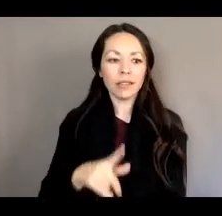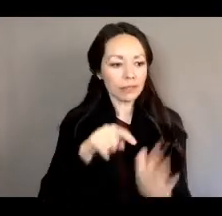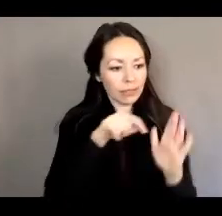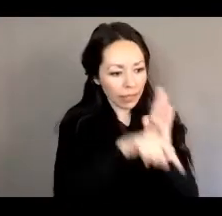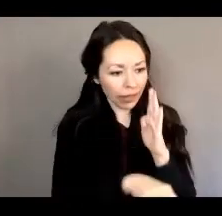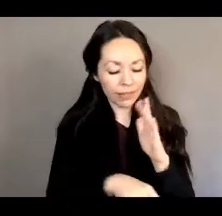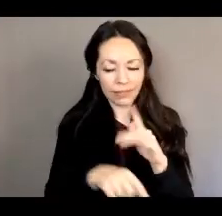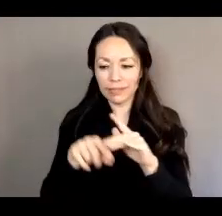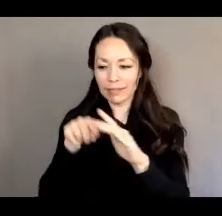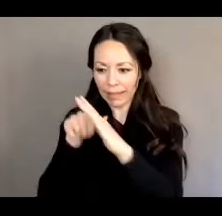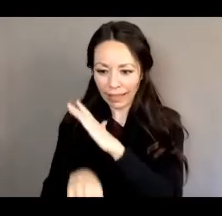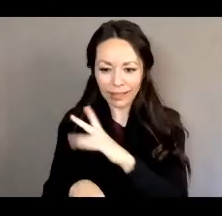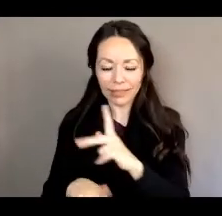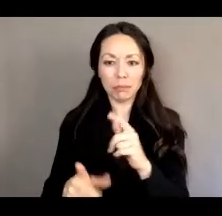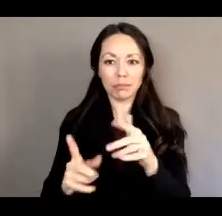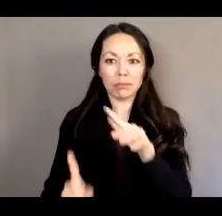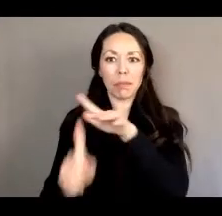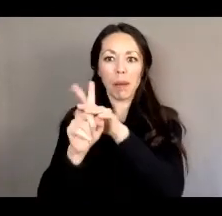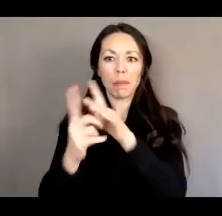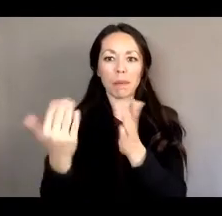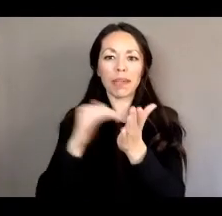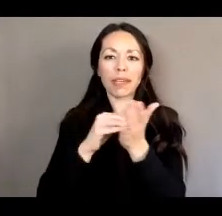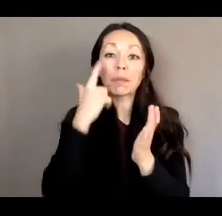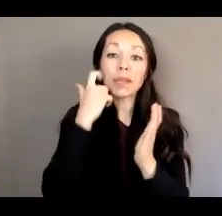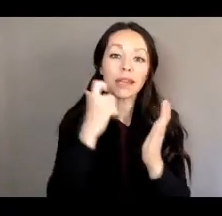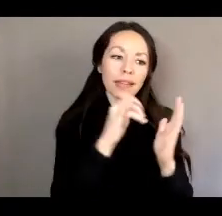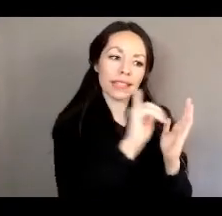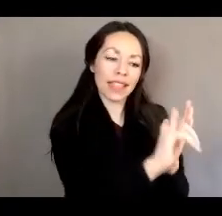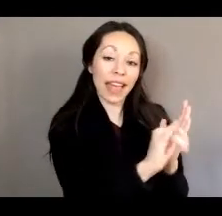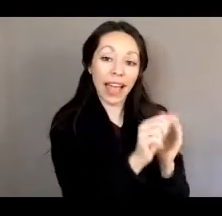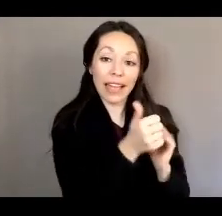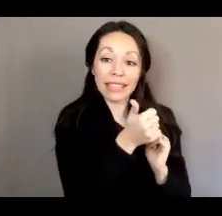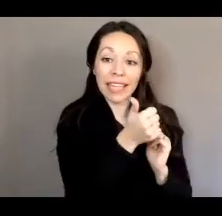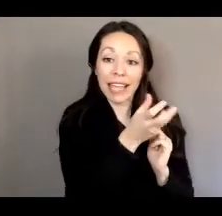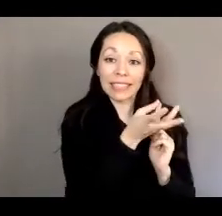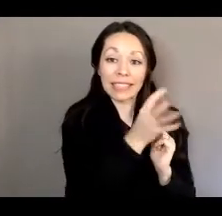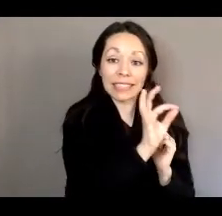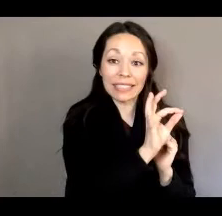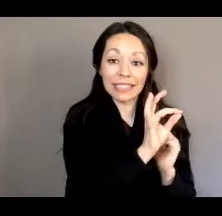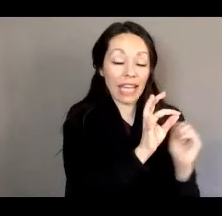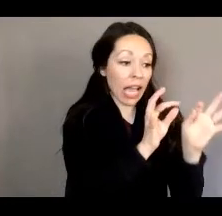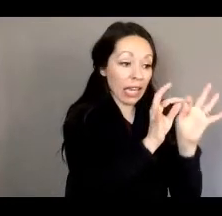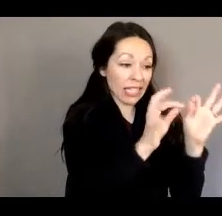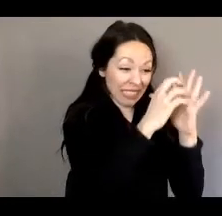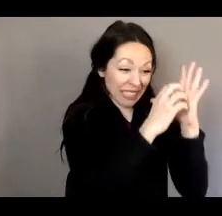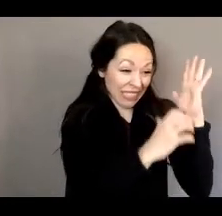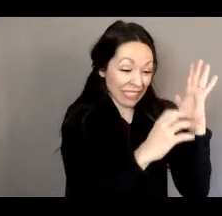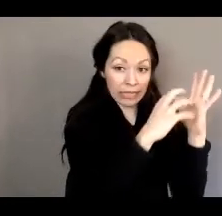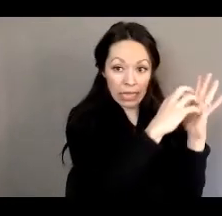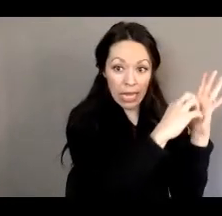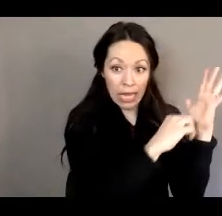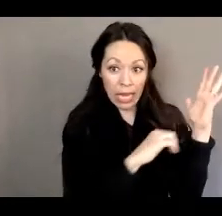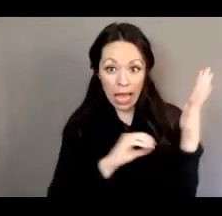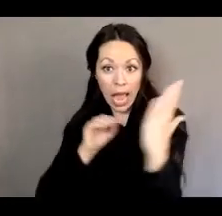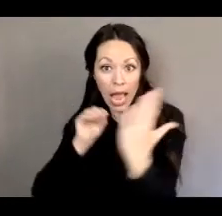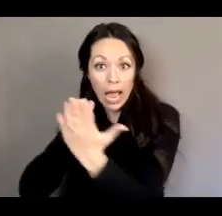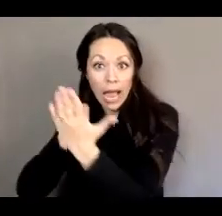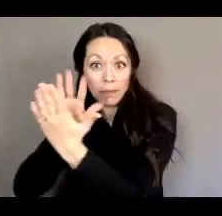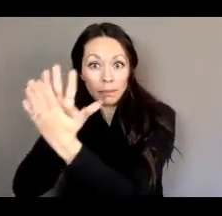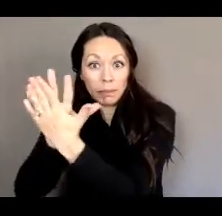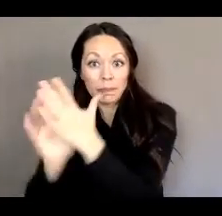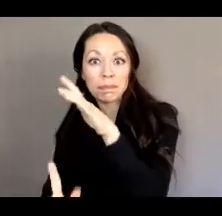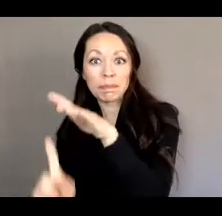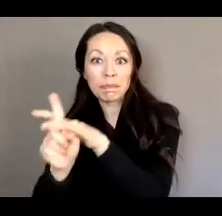legislative session. So the language that was included in Senate bill 10 69 came back to life